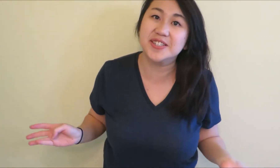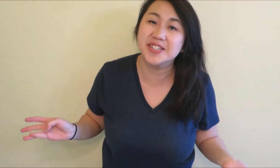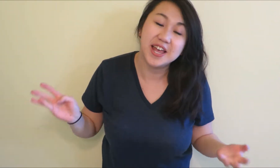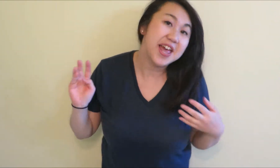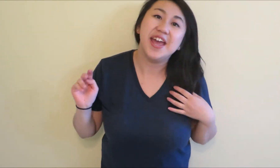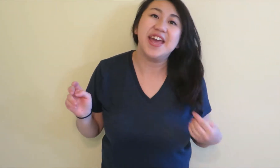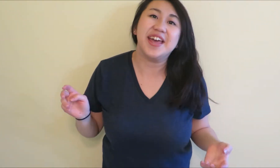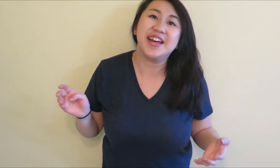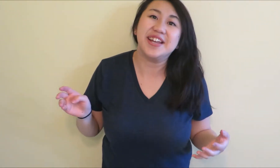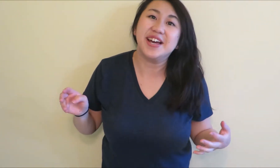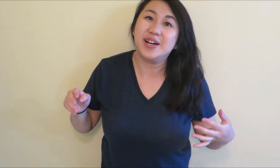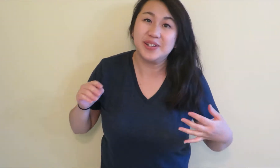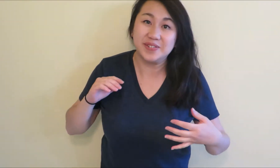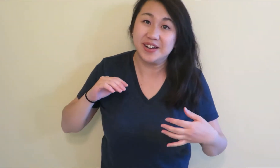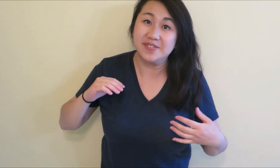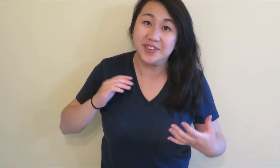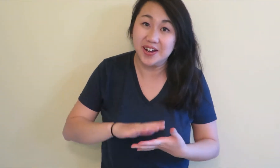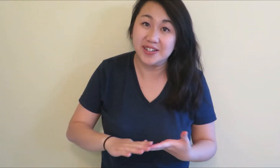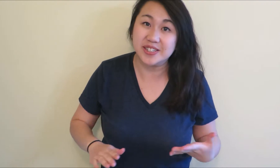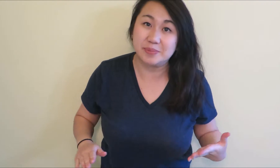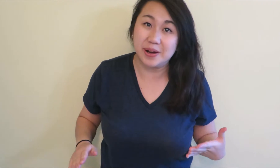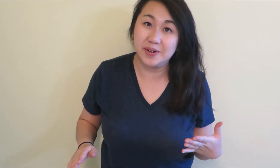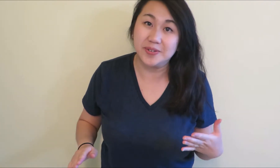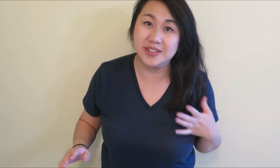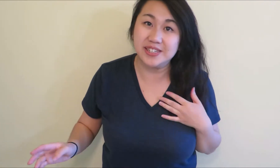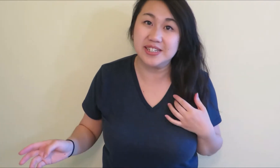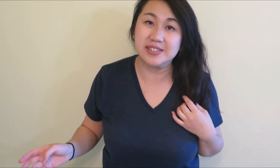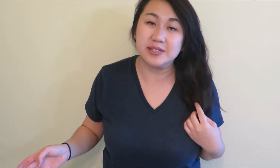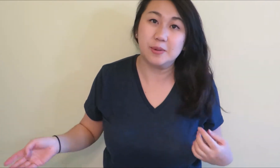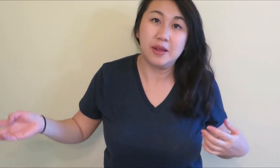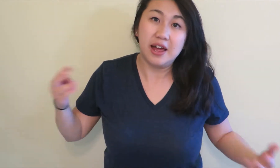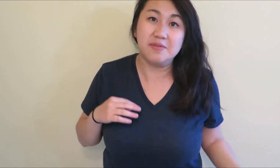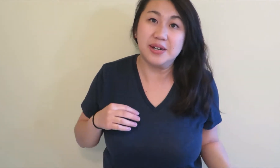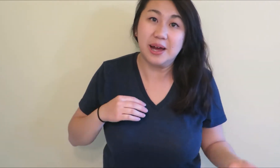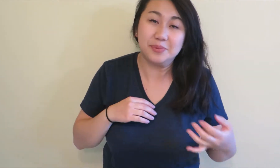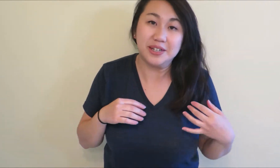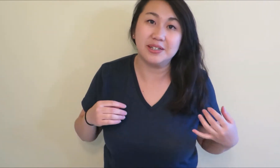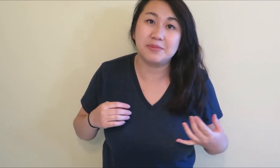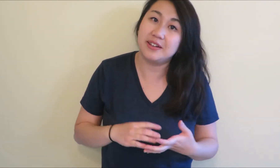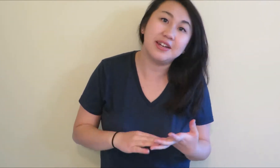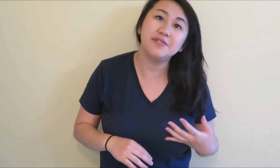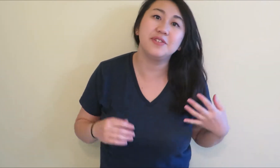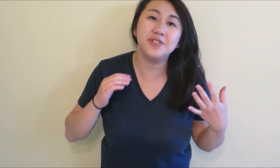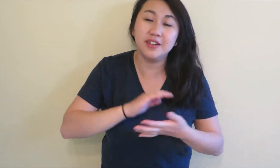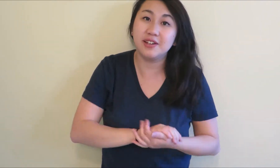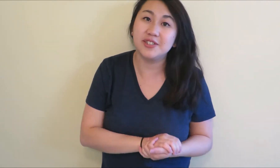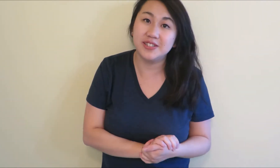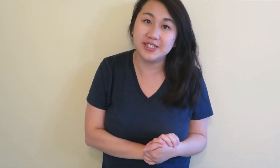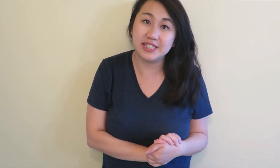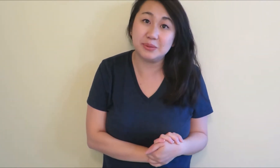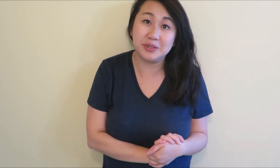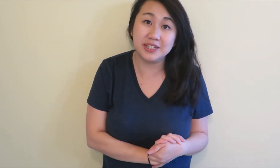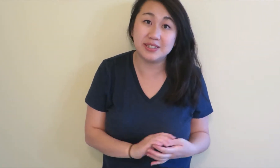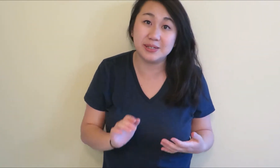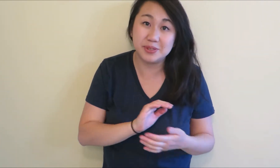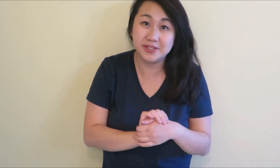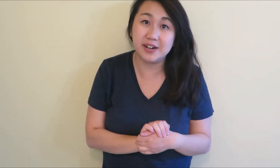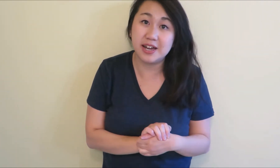and you can find vlogs about things that have been happening in my life. If you like what you see, please subscribe